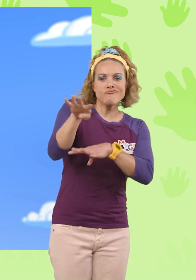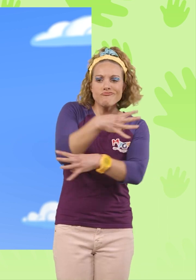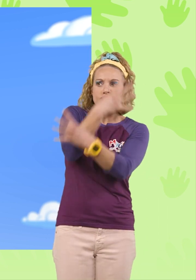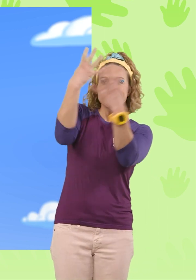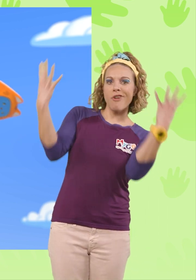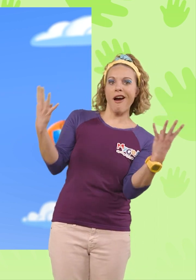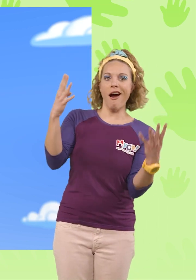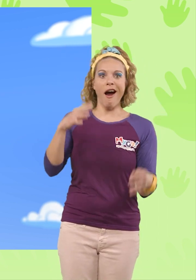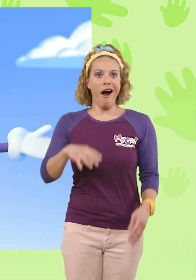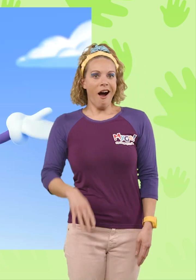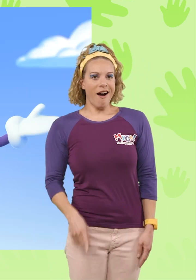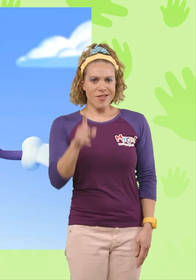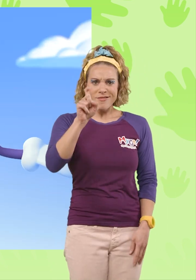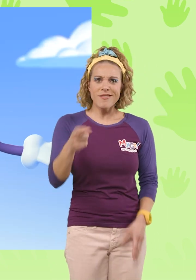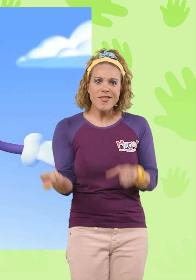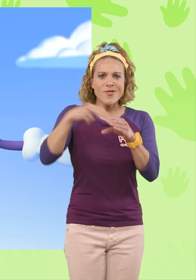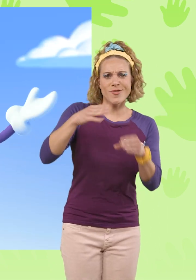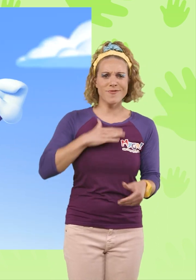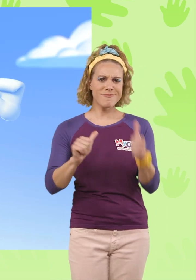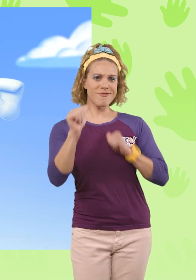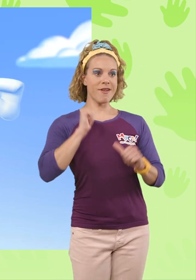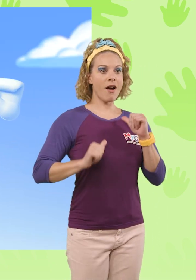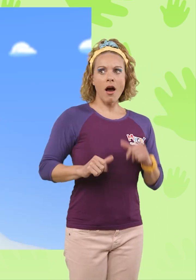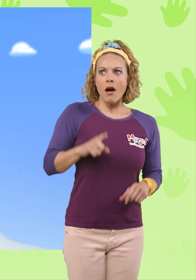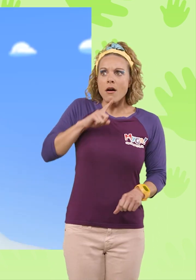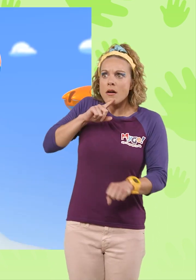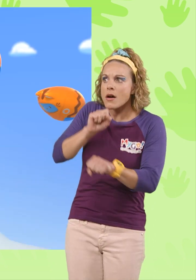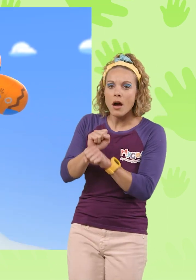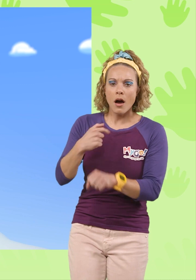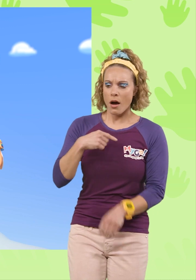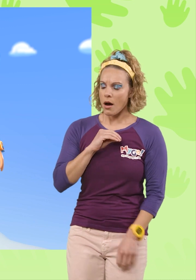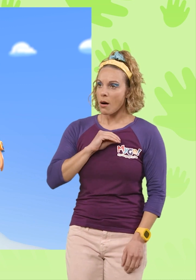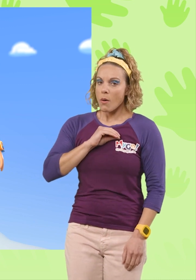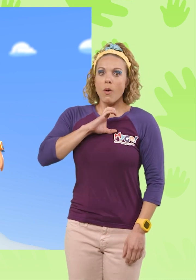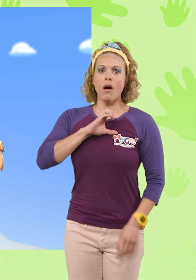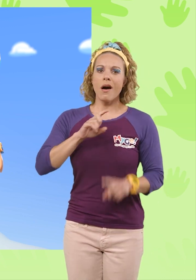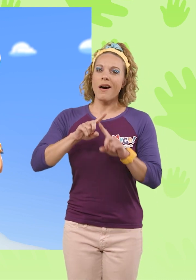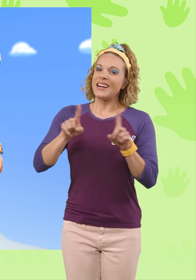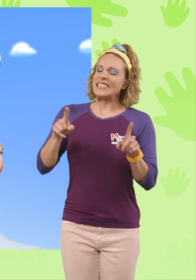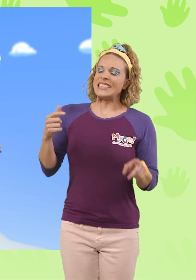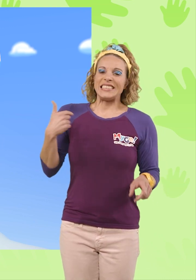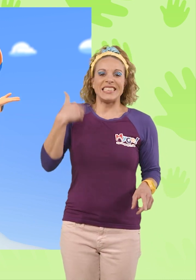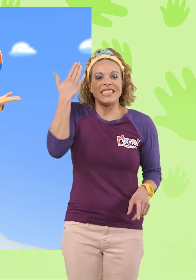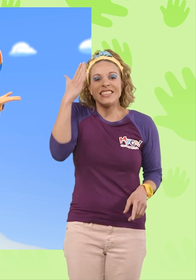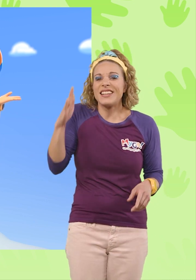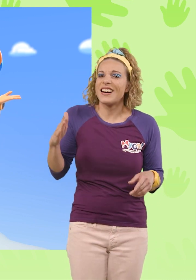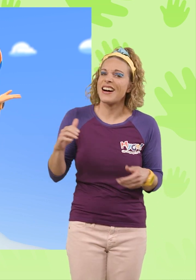showstopper! Oh, you must be part of my performance! Really? I'd be honored. But, um, I don't know how you get all your